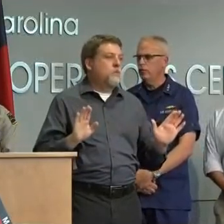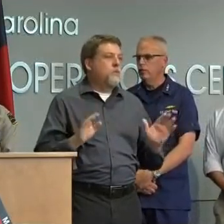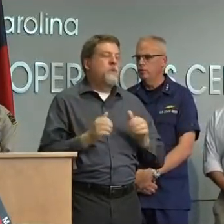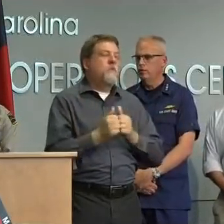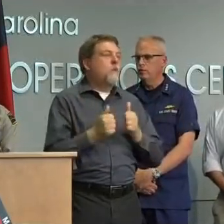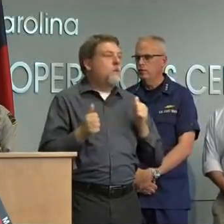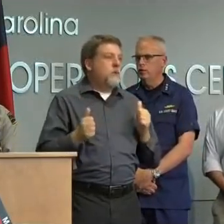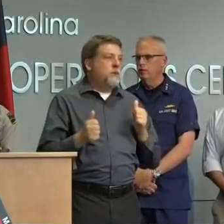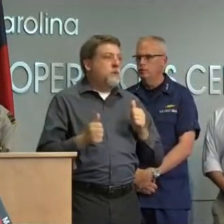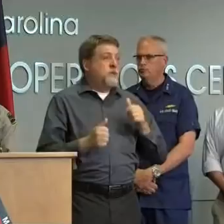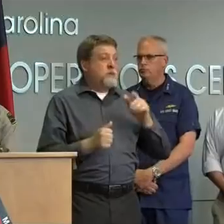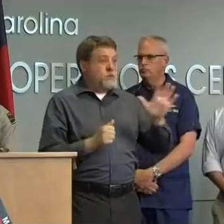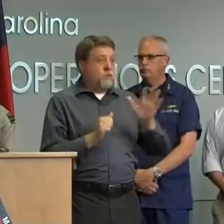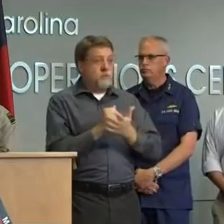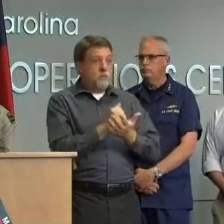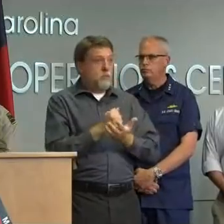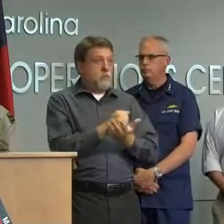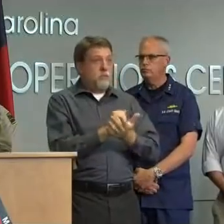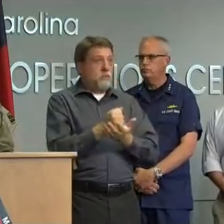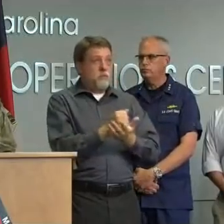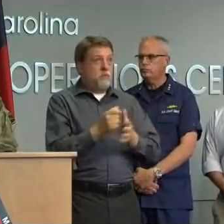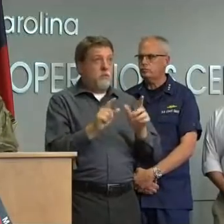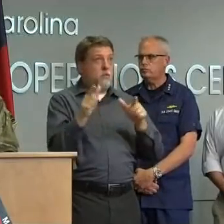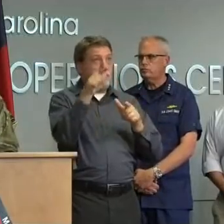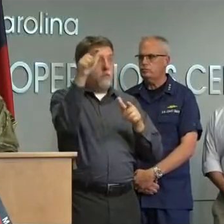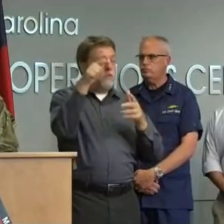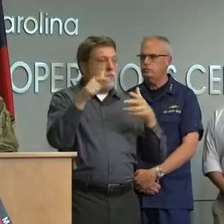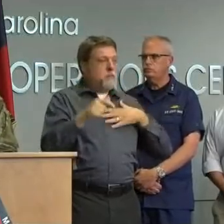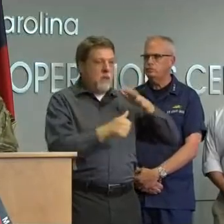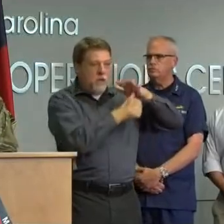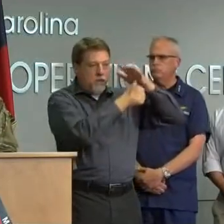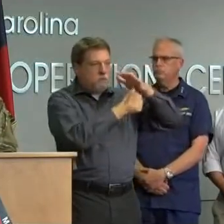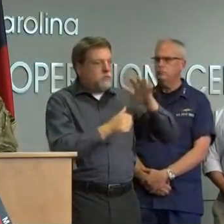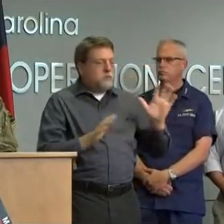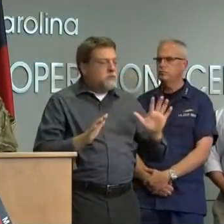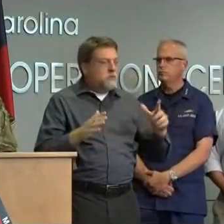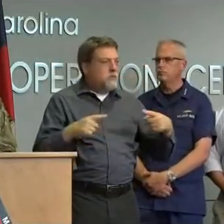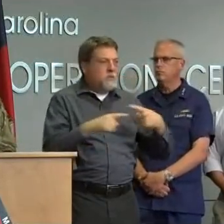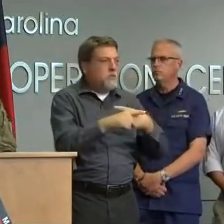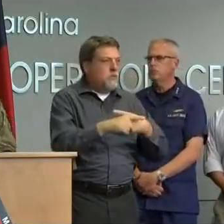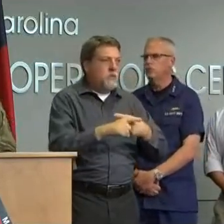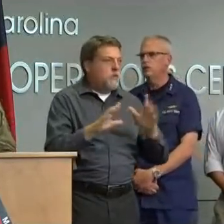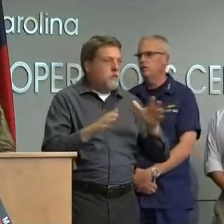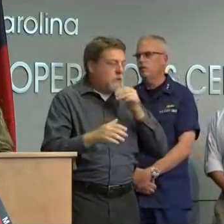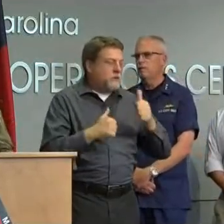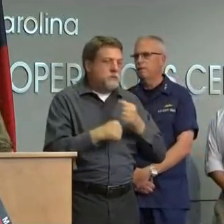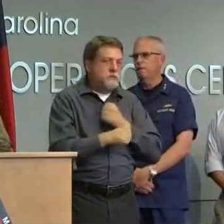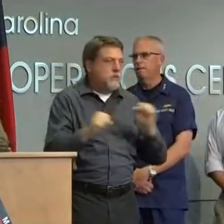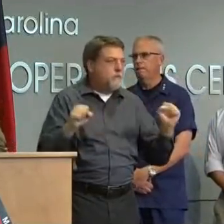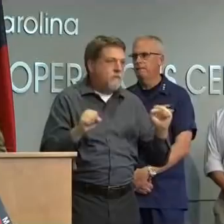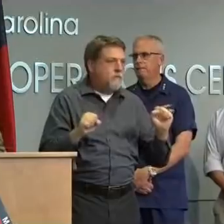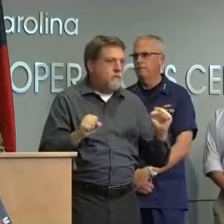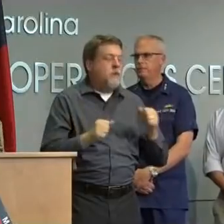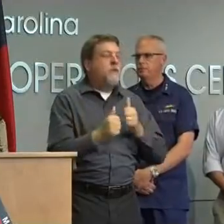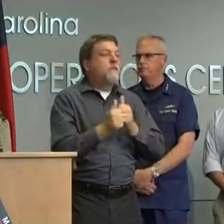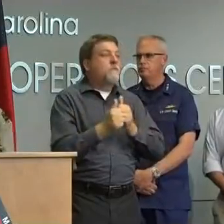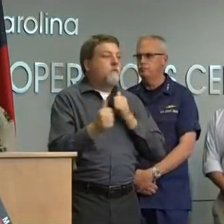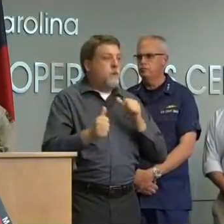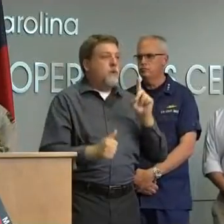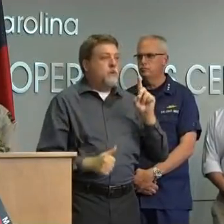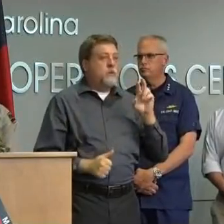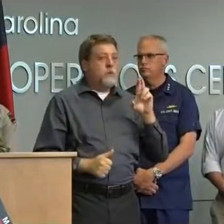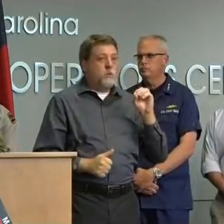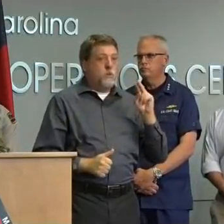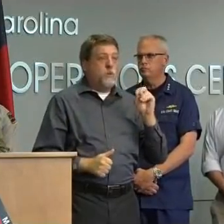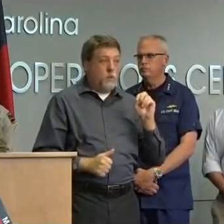a rescue helicopter so please help get that word out as well the helicopters that are coming to us today and there are many of them that are there